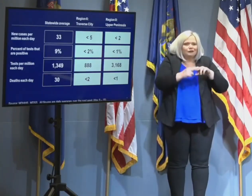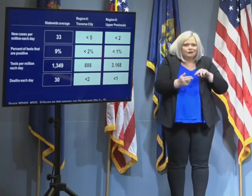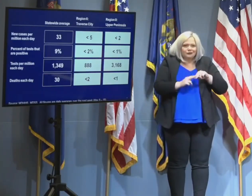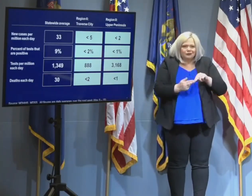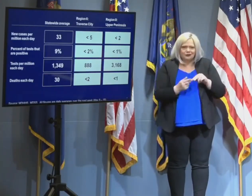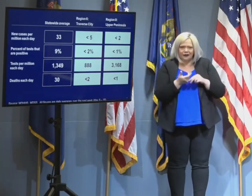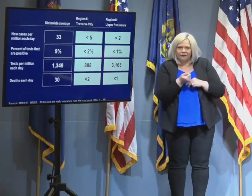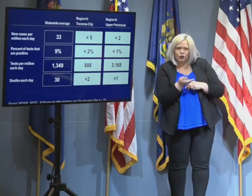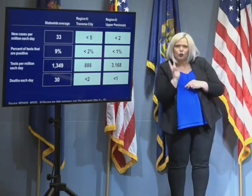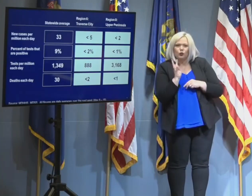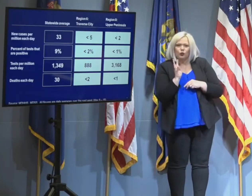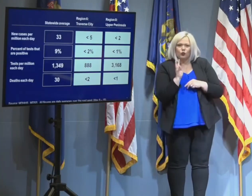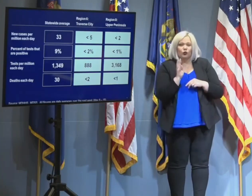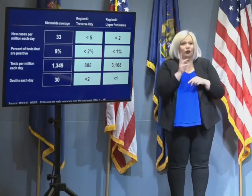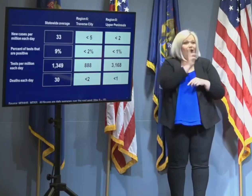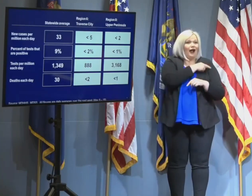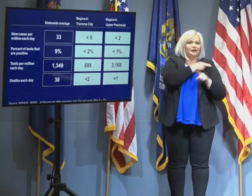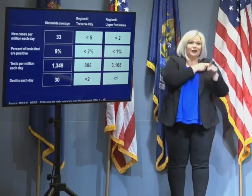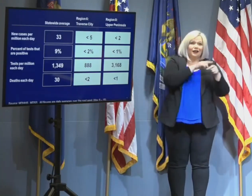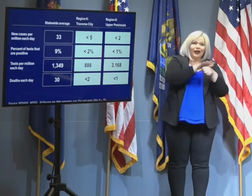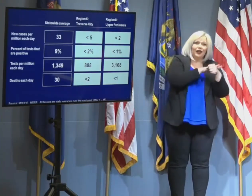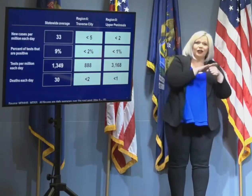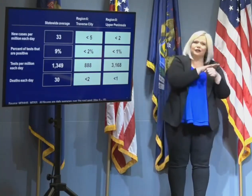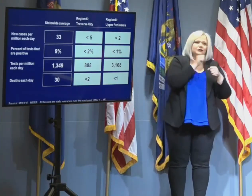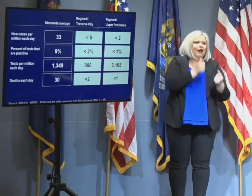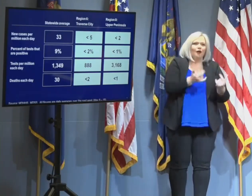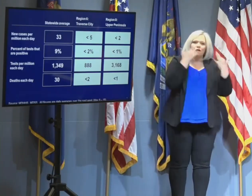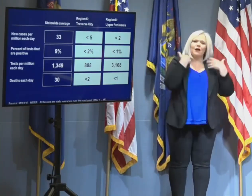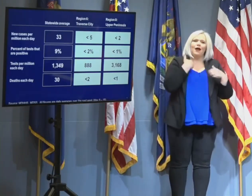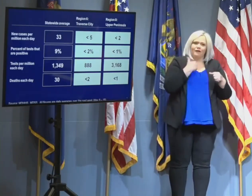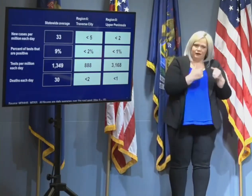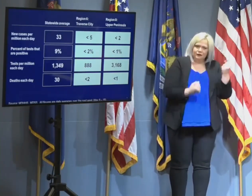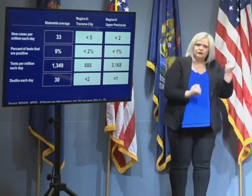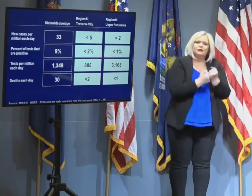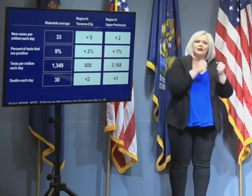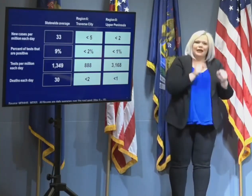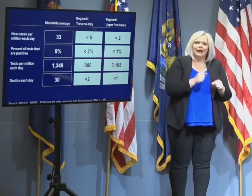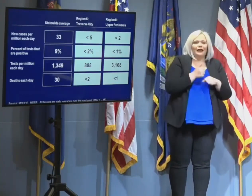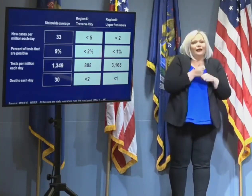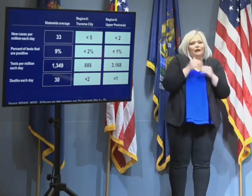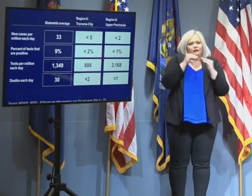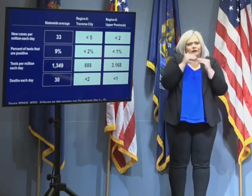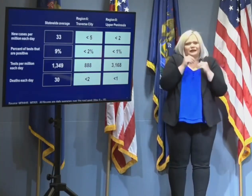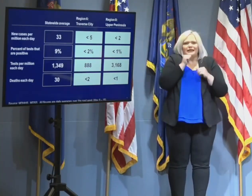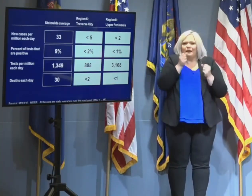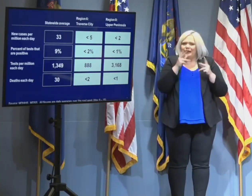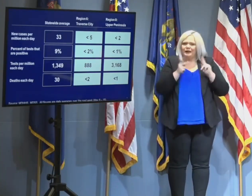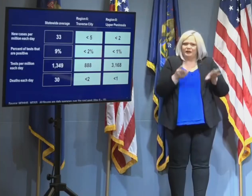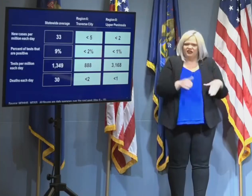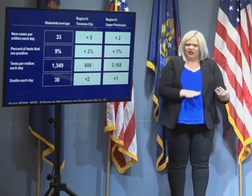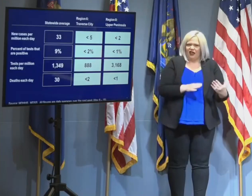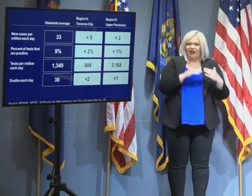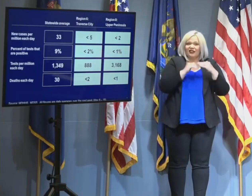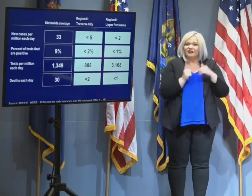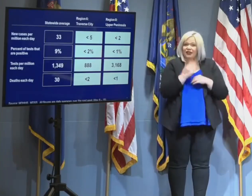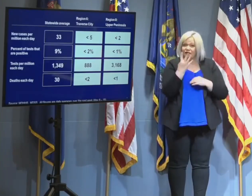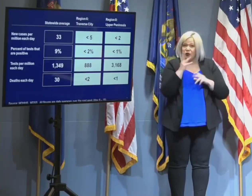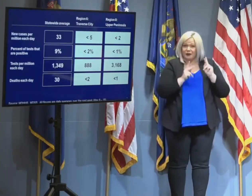for hospital caseloads, and deaths per day of four or fewer.